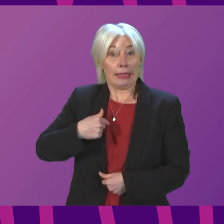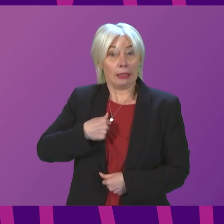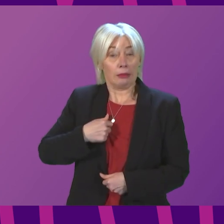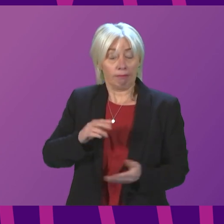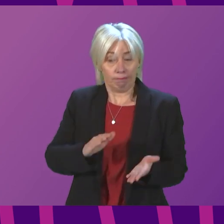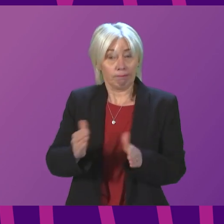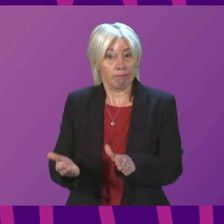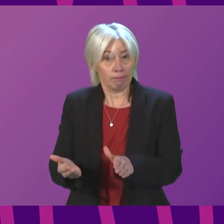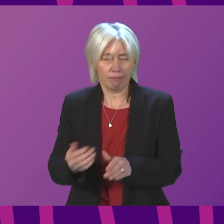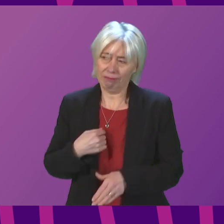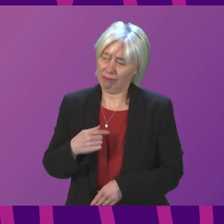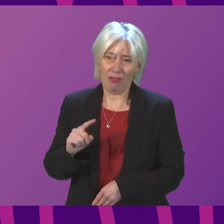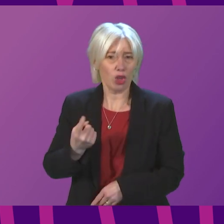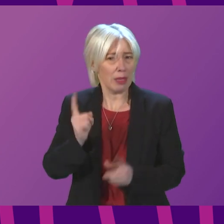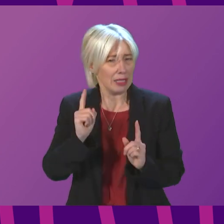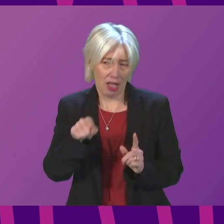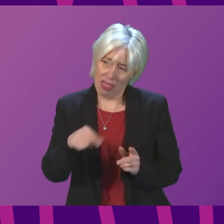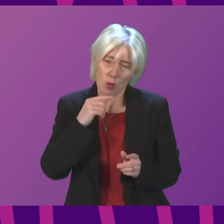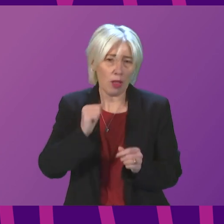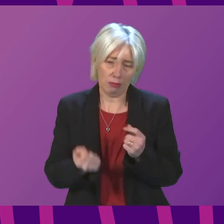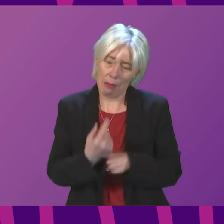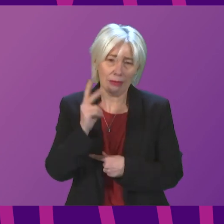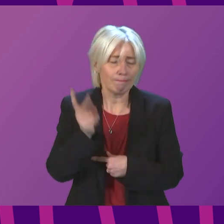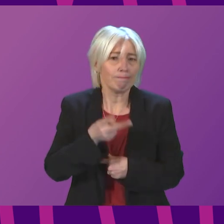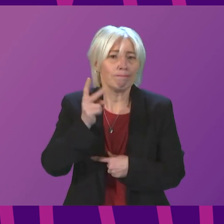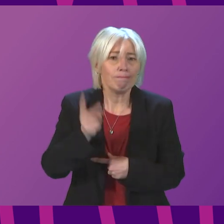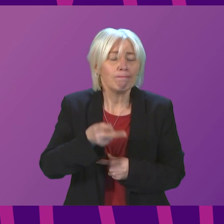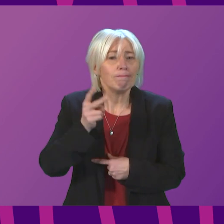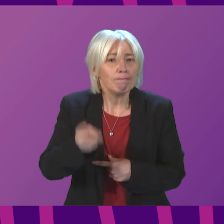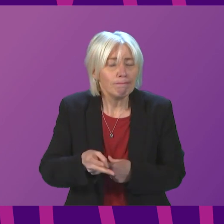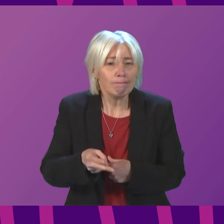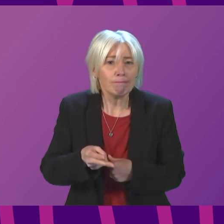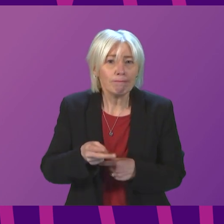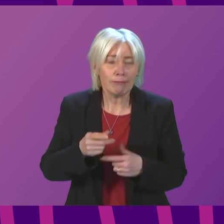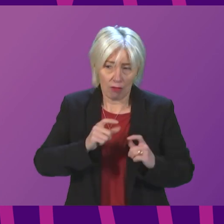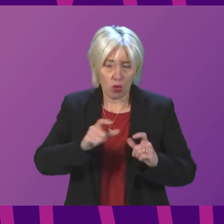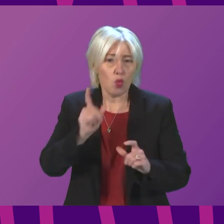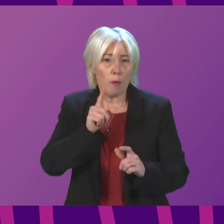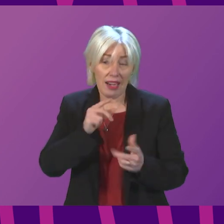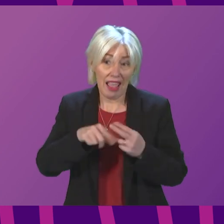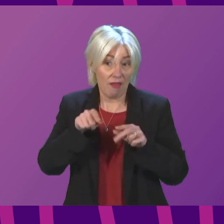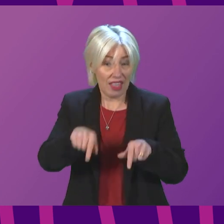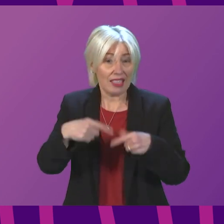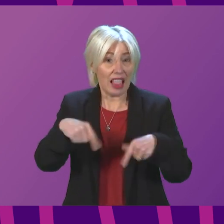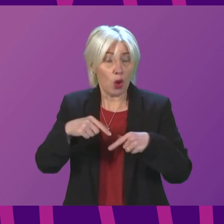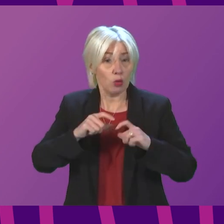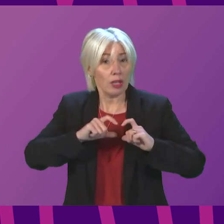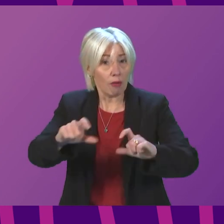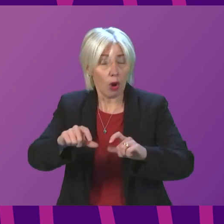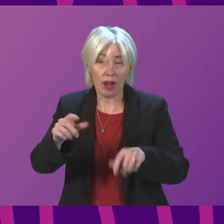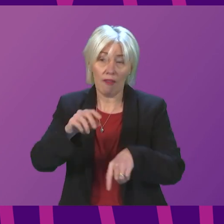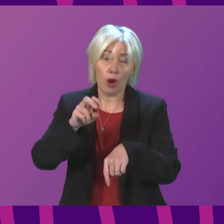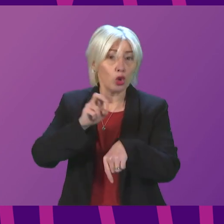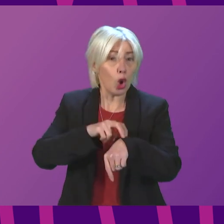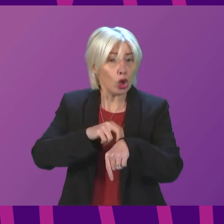First Minister, this is going to happen to more and more women the longer this is allowed to go on. When doctors and